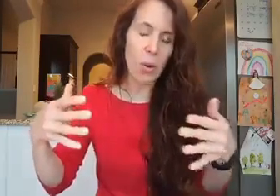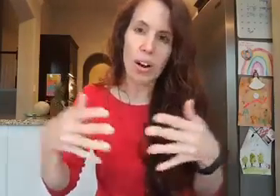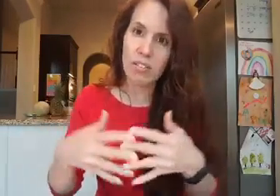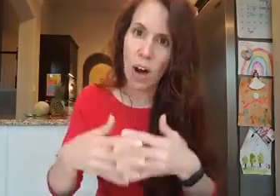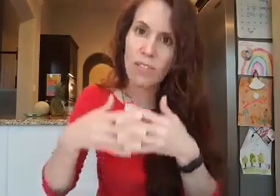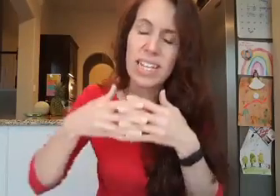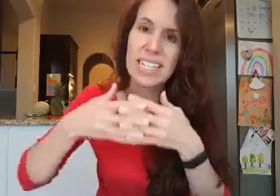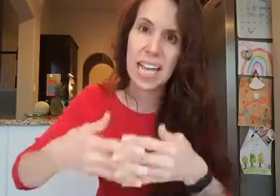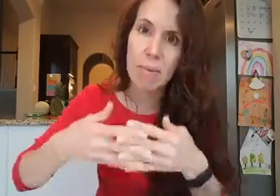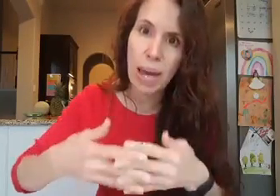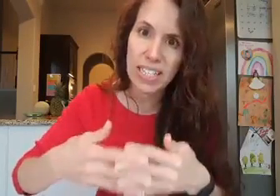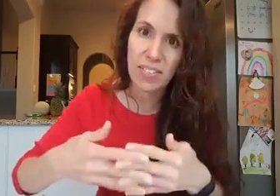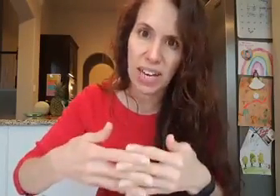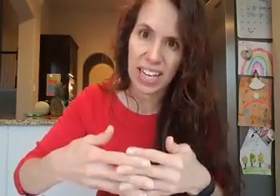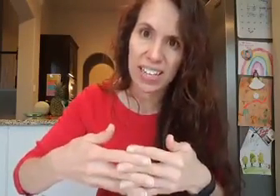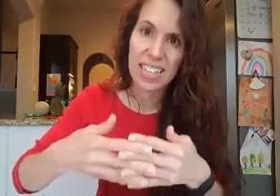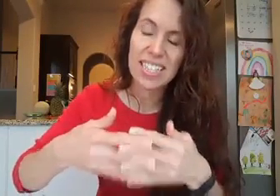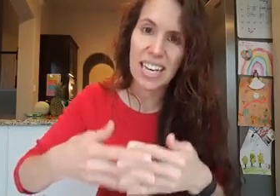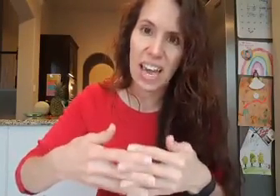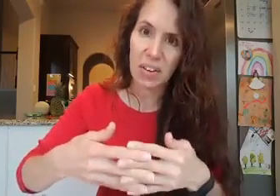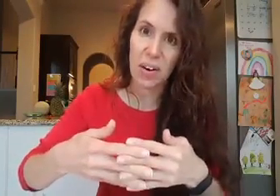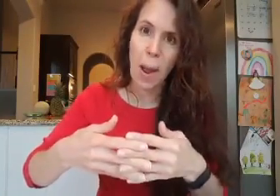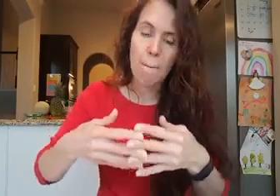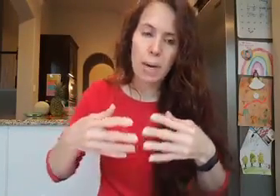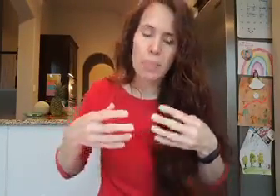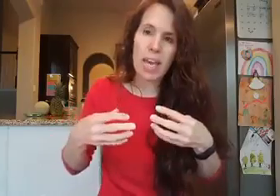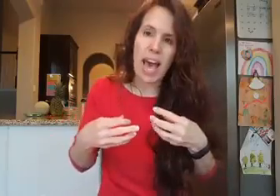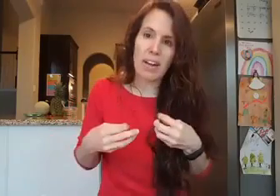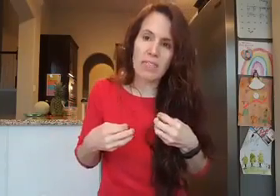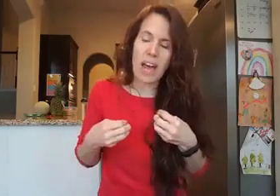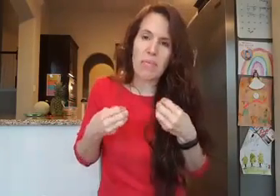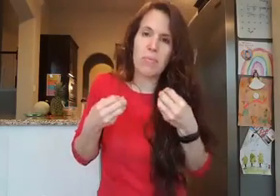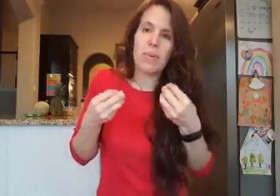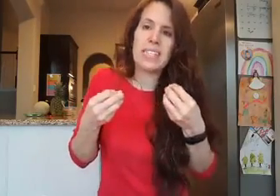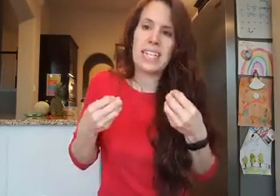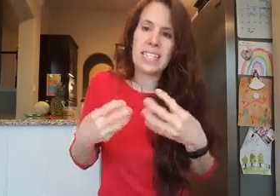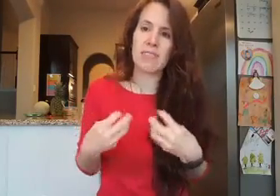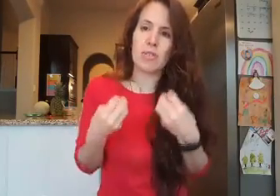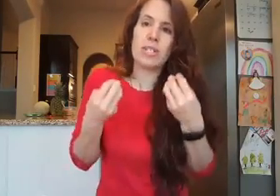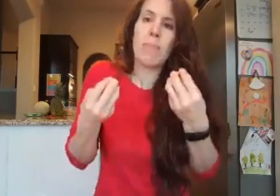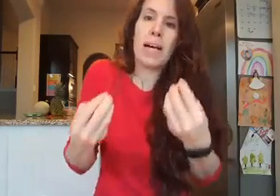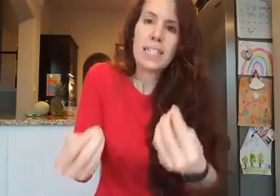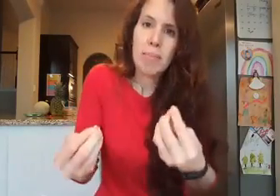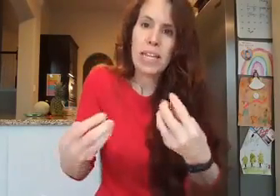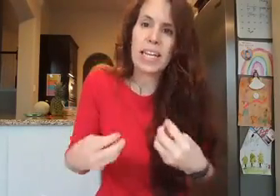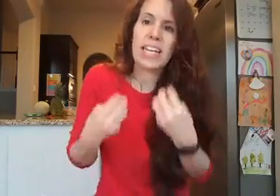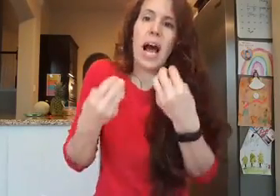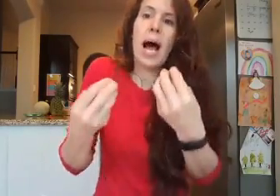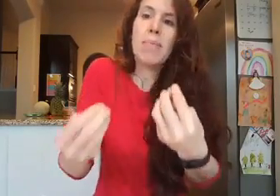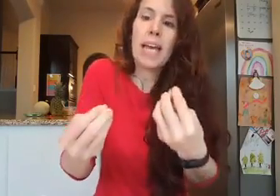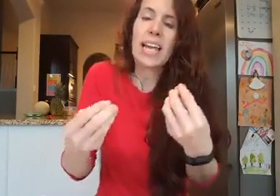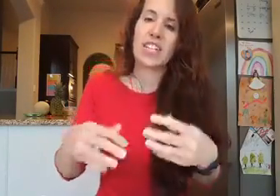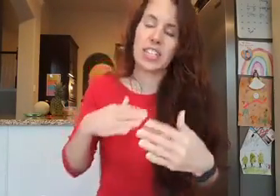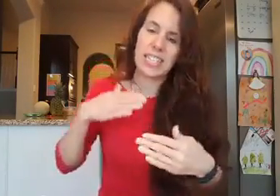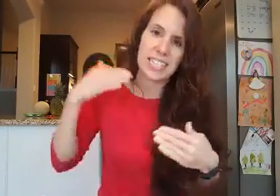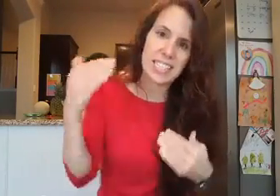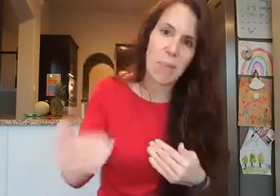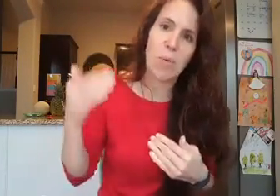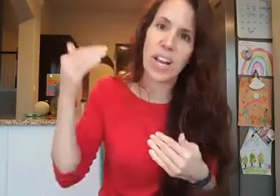are involved in the same activity together, but be out of that sense of responsibility and obligation to someone